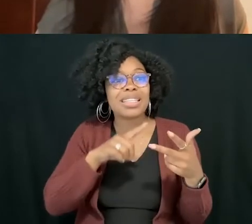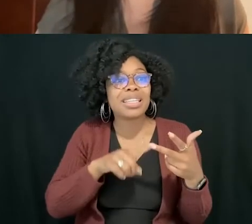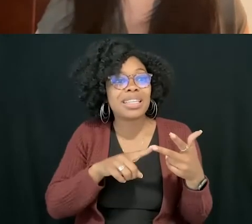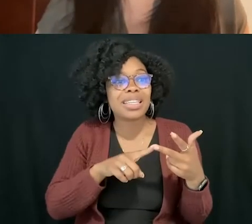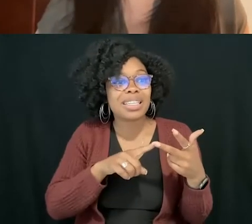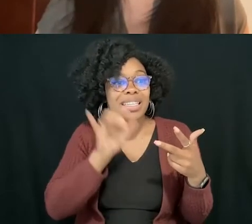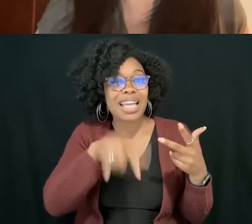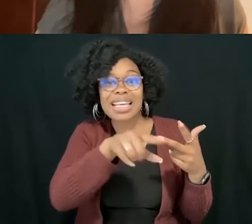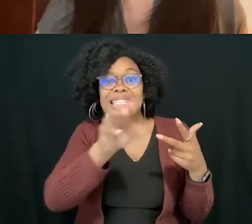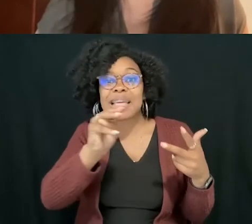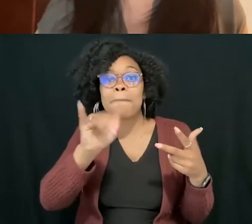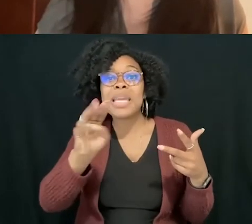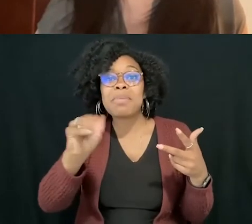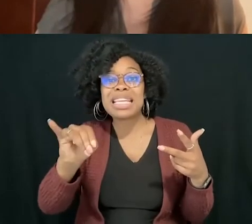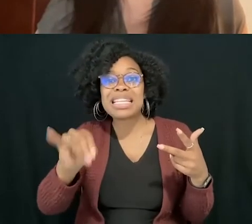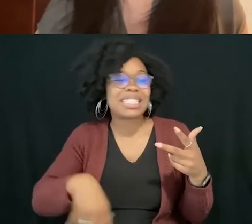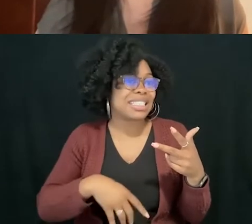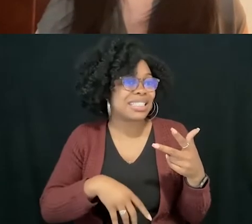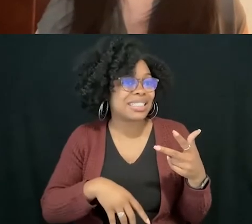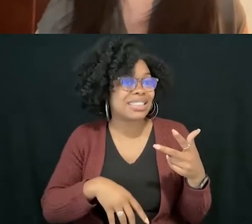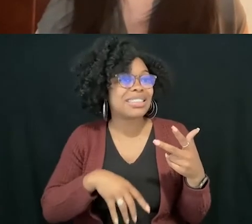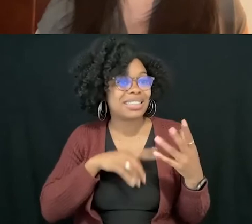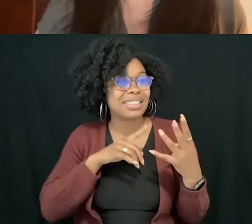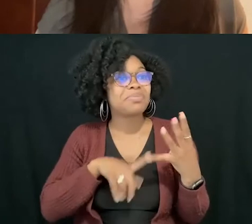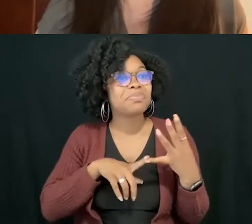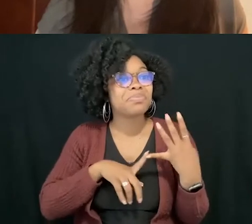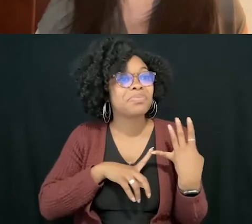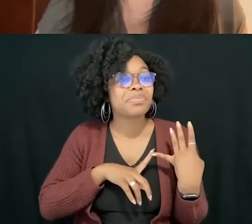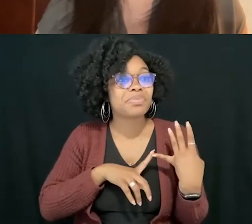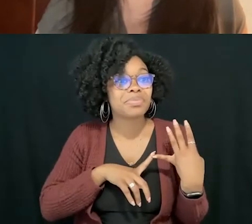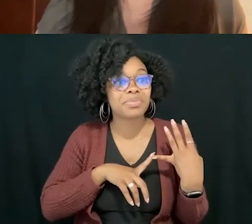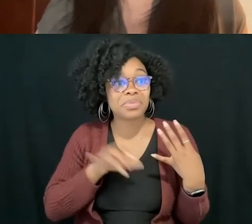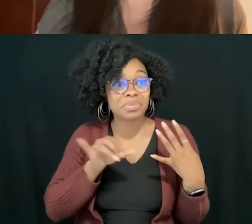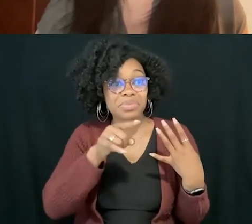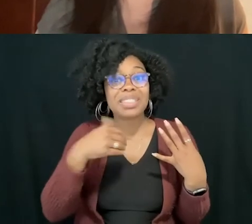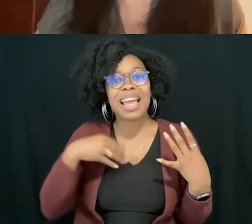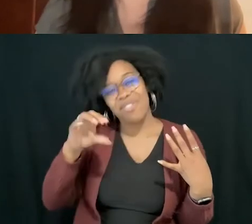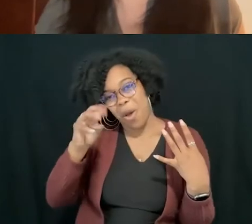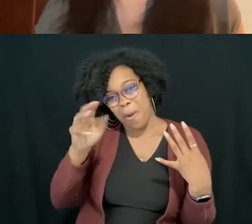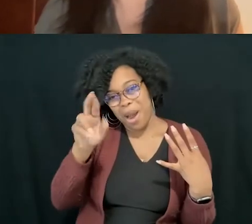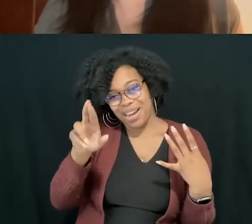There's Mimi, M-I-M-I, and this is Omar, O-M-A-R.